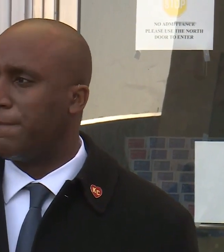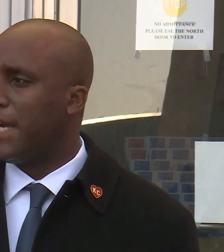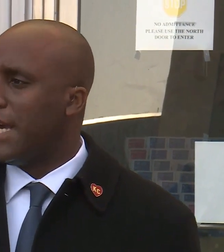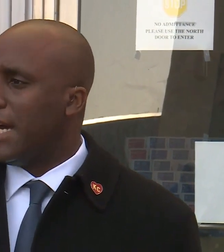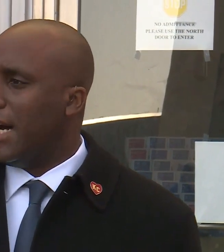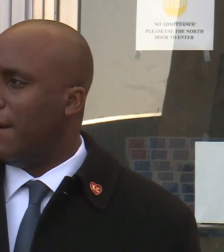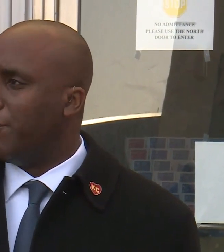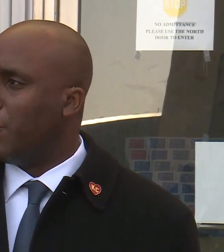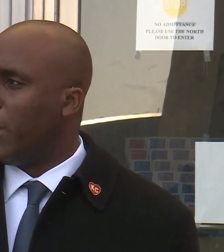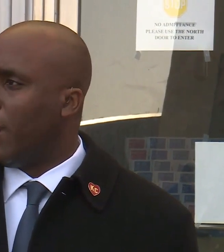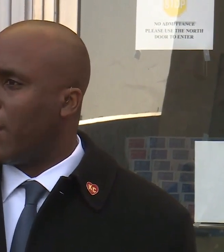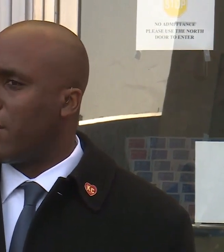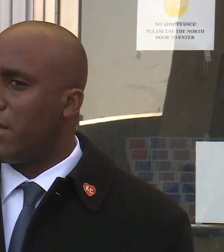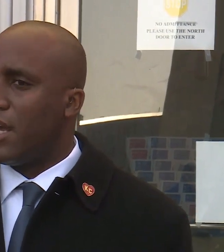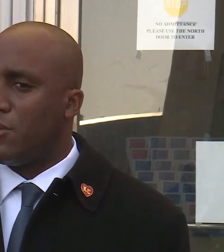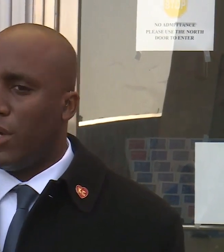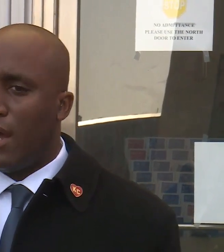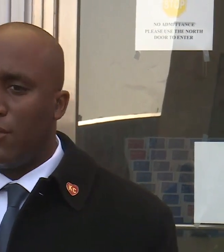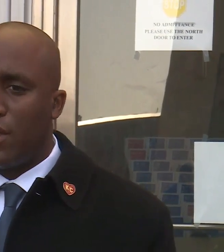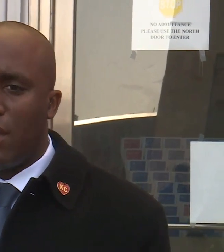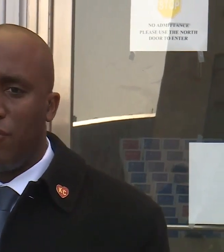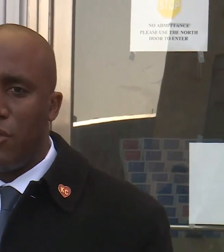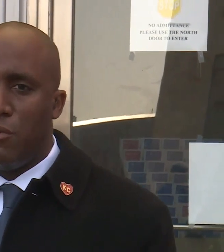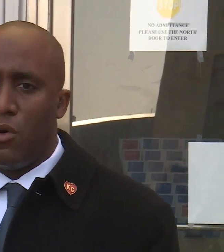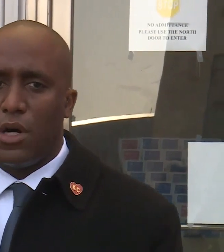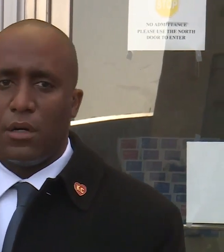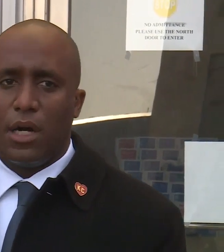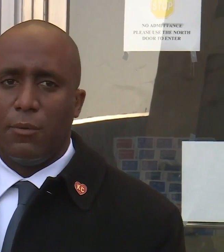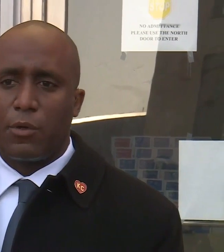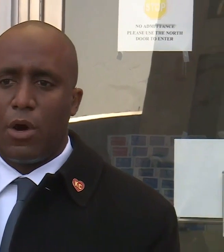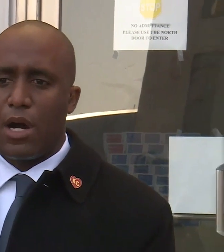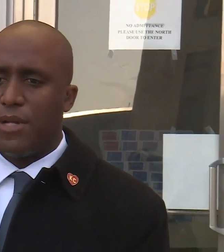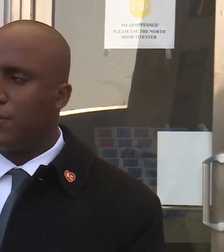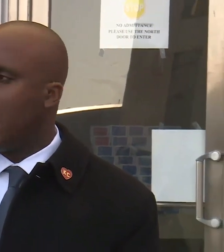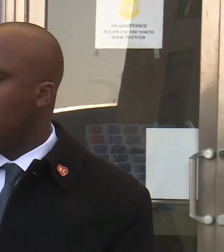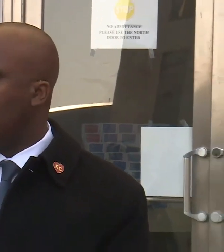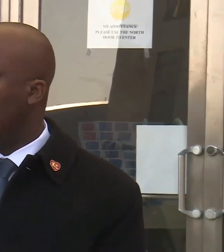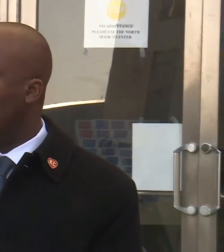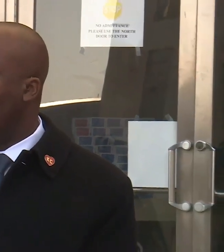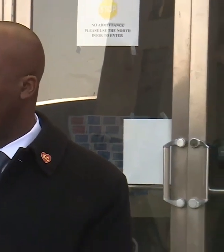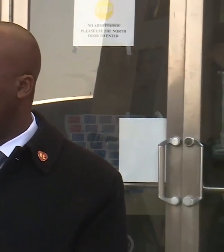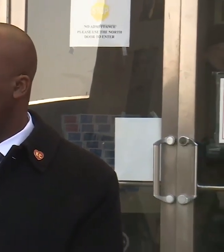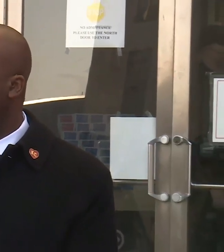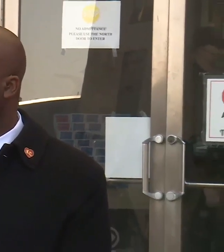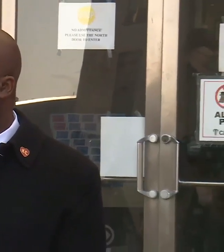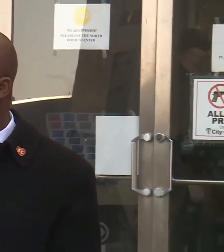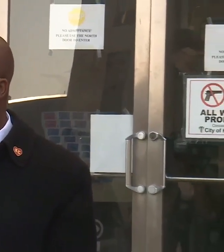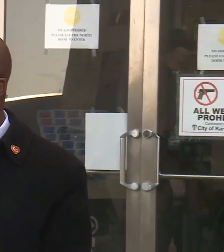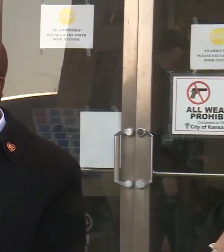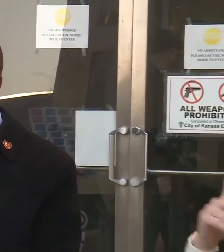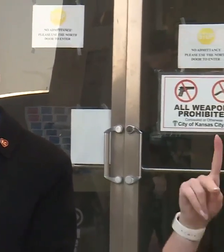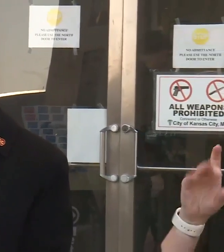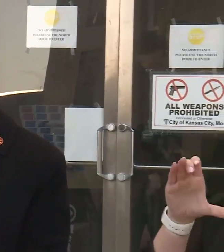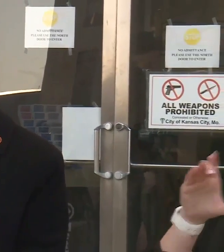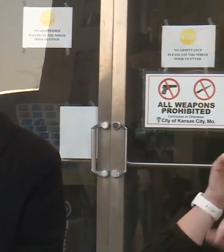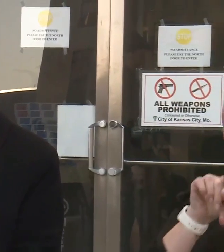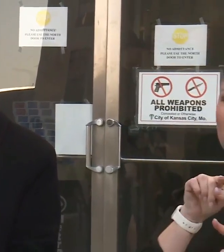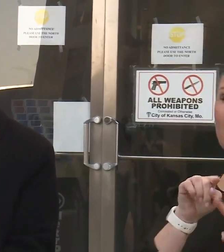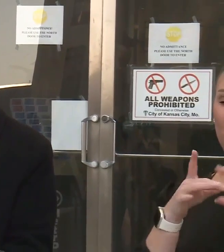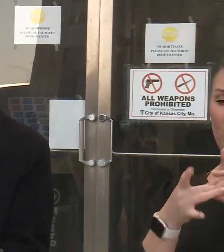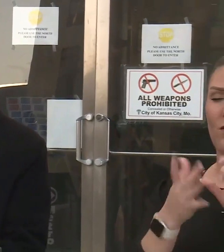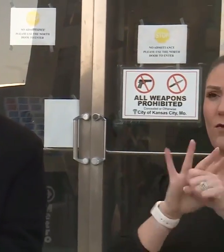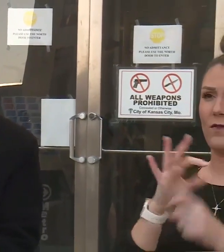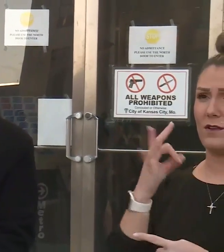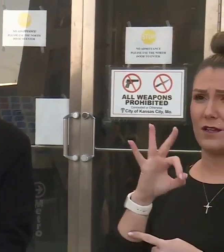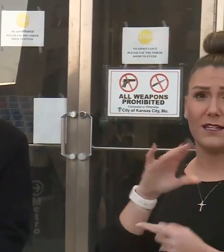as well. We are here today to announce a few more requirements with Kansas City's response to COVID-19,